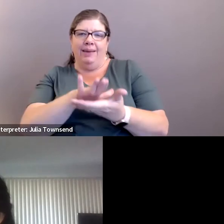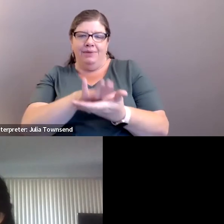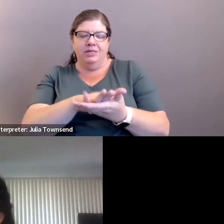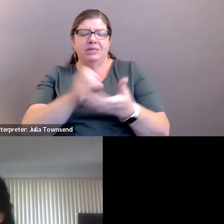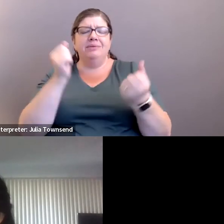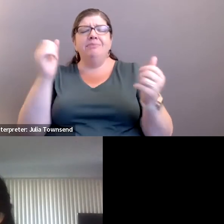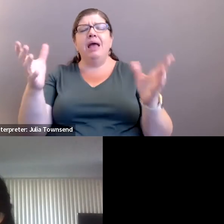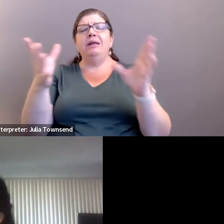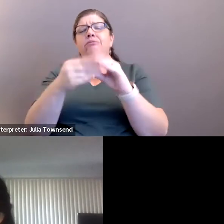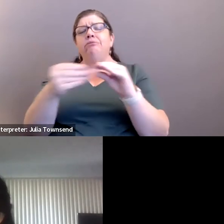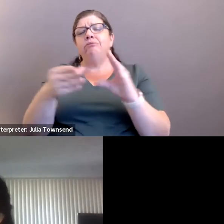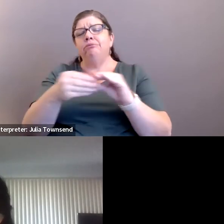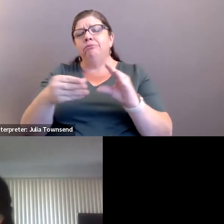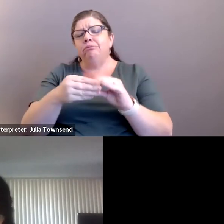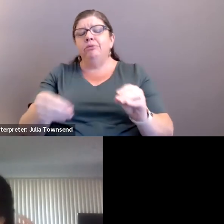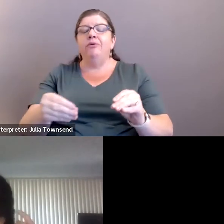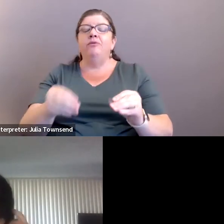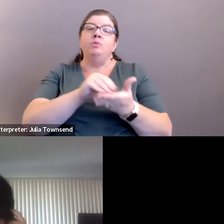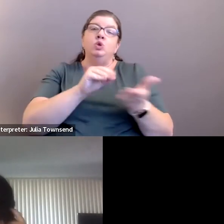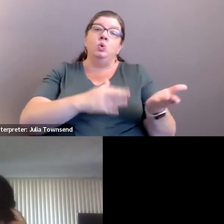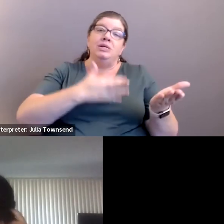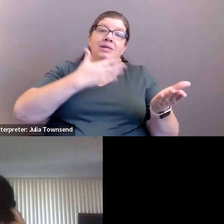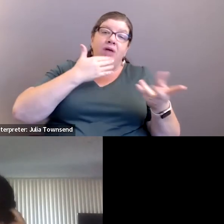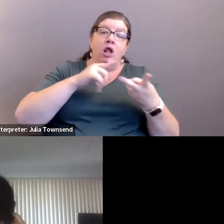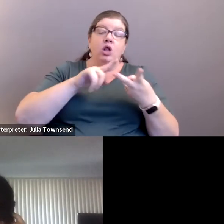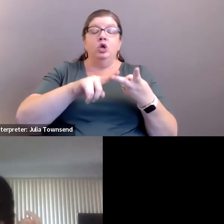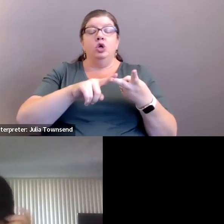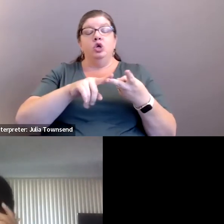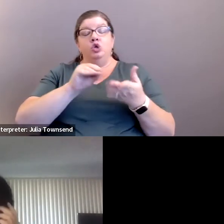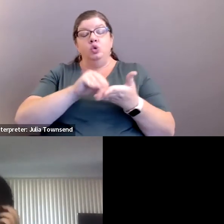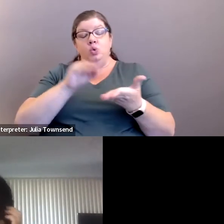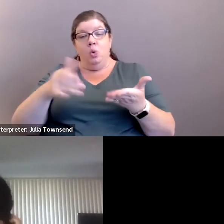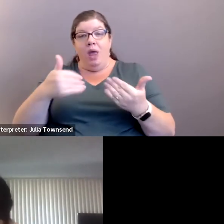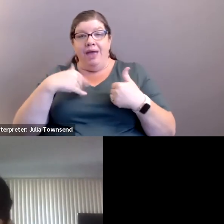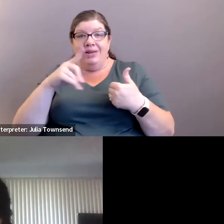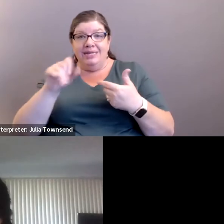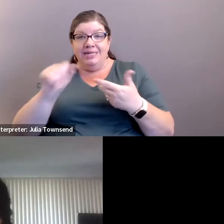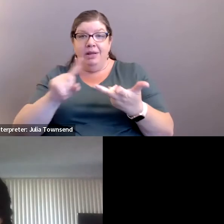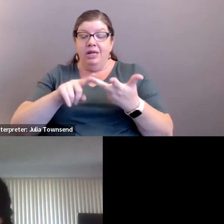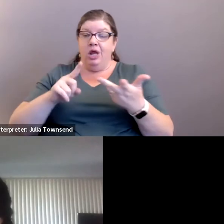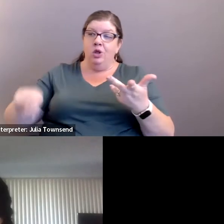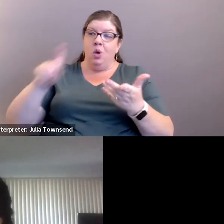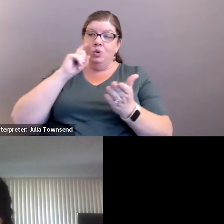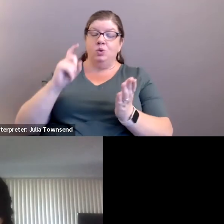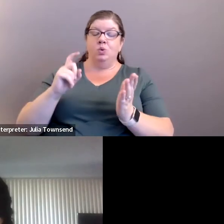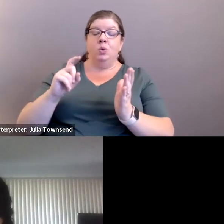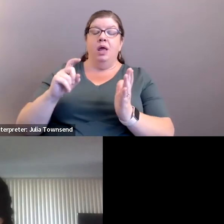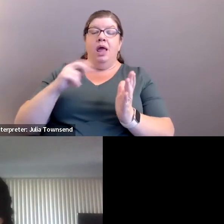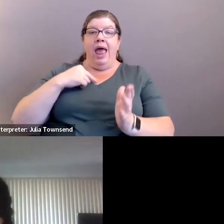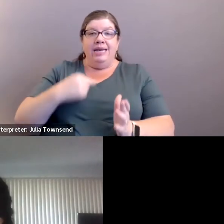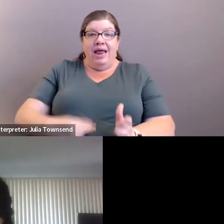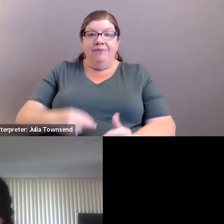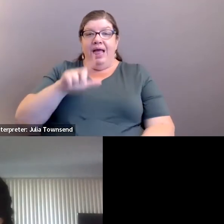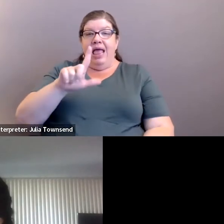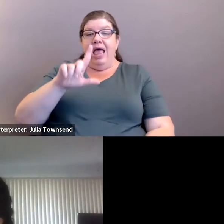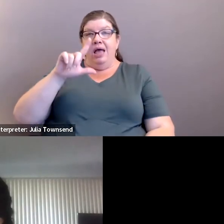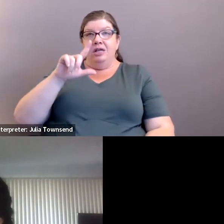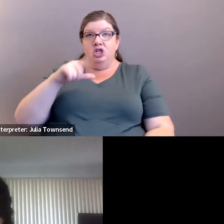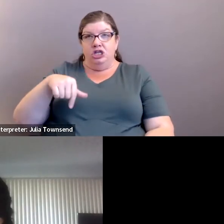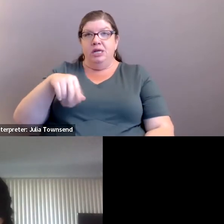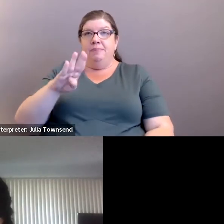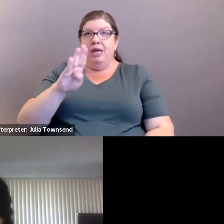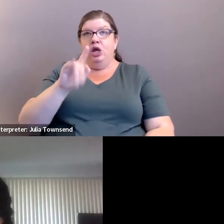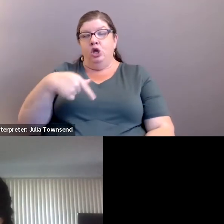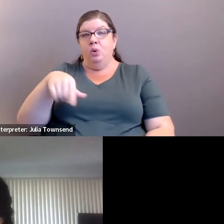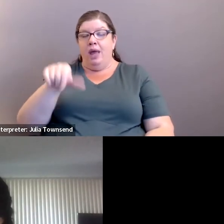testimonies from students of color as well as students with disabilities and those identifying as LGBTQA plus